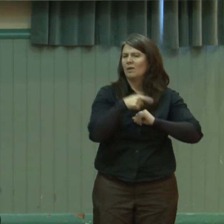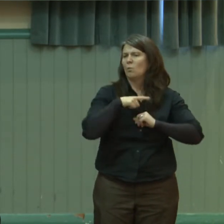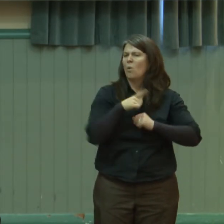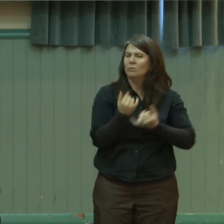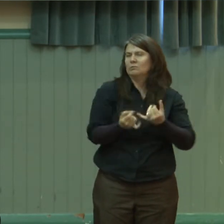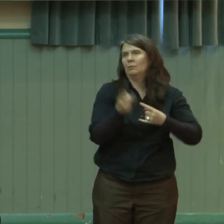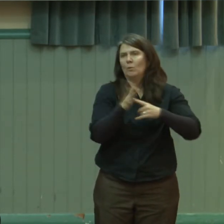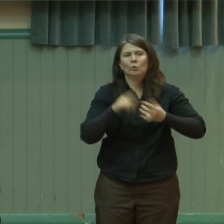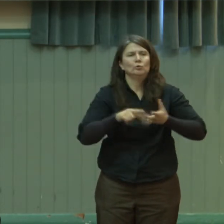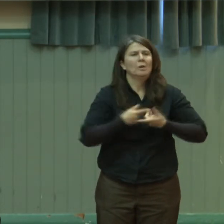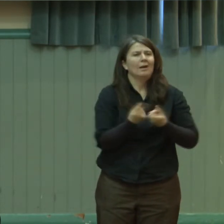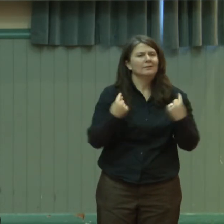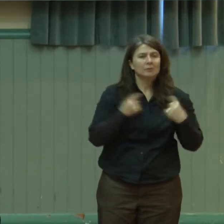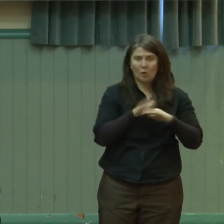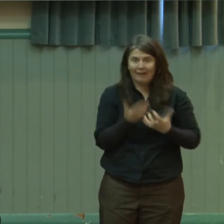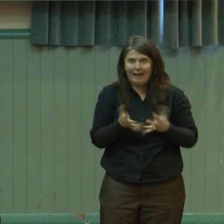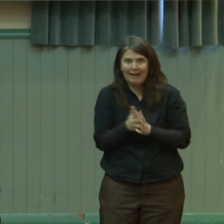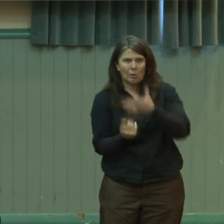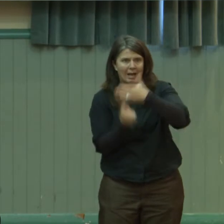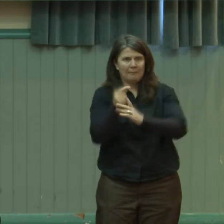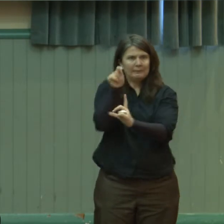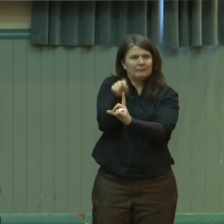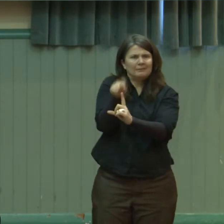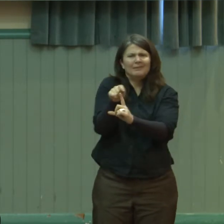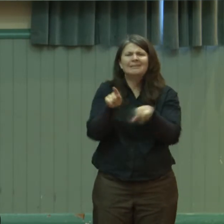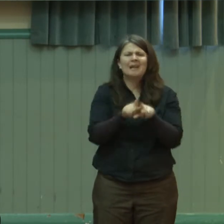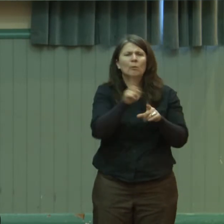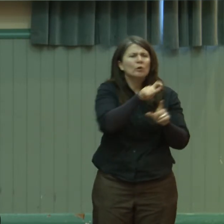as how it happened as opposed, as also what they do and how they're doing.